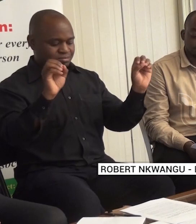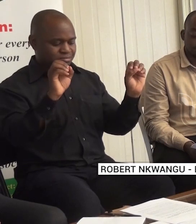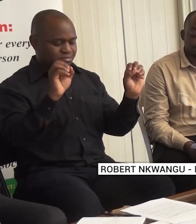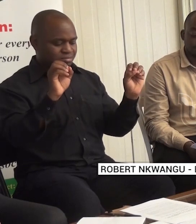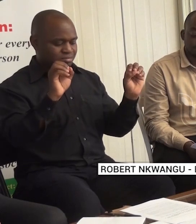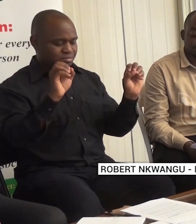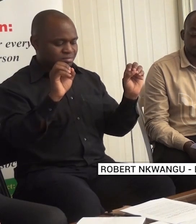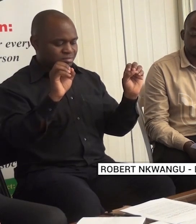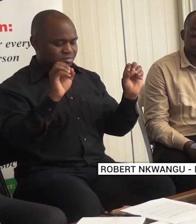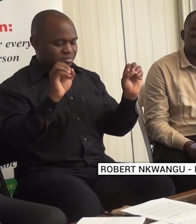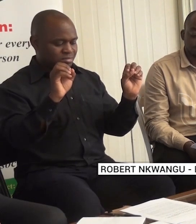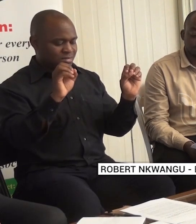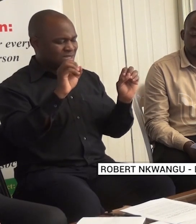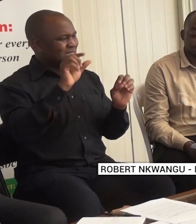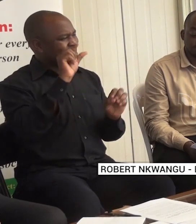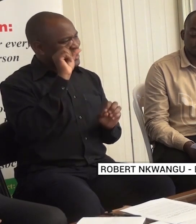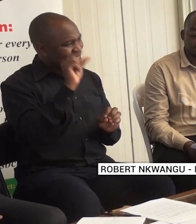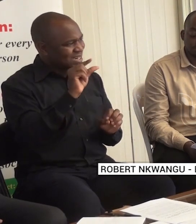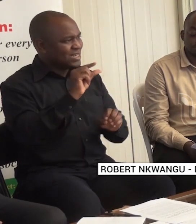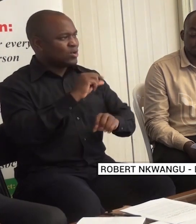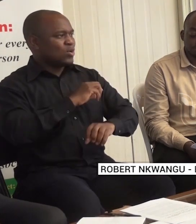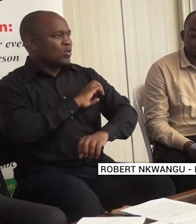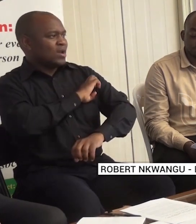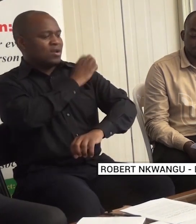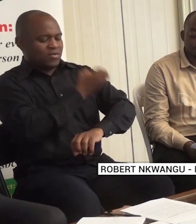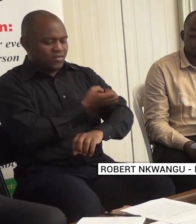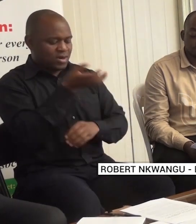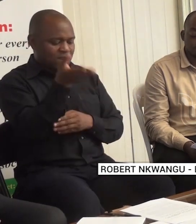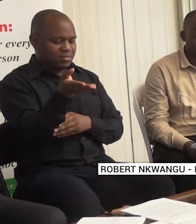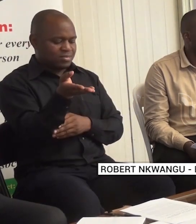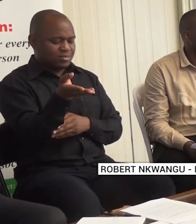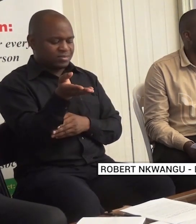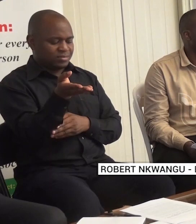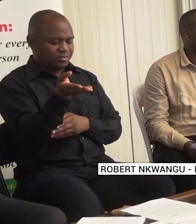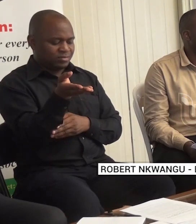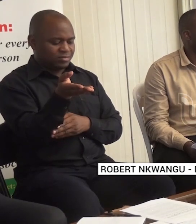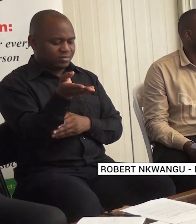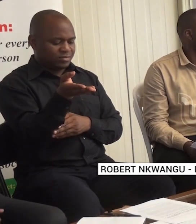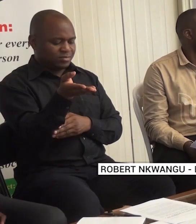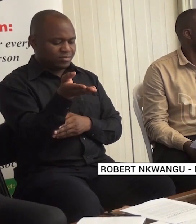learners are not in an accessible format in sign language, and the few that are empowered